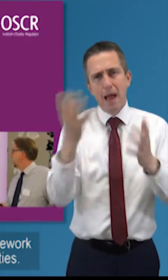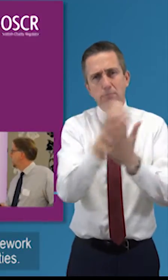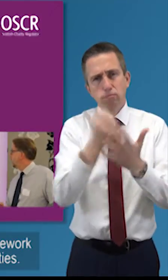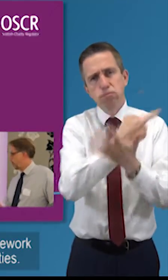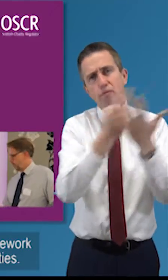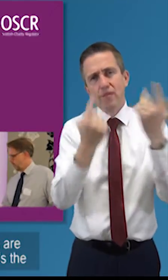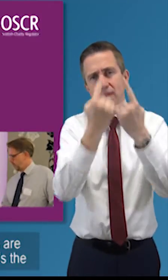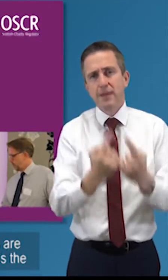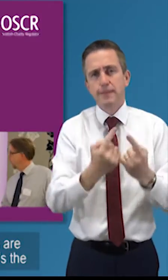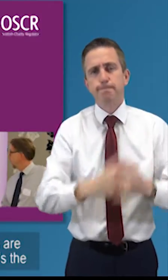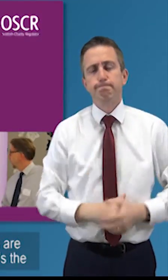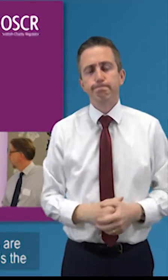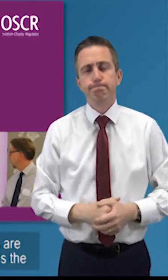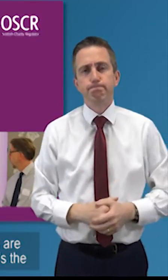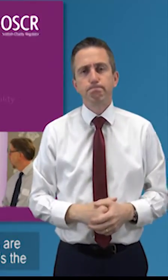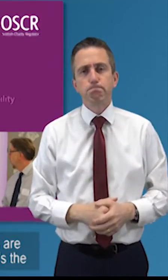charities